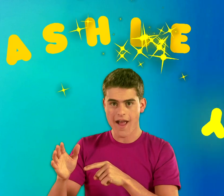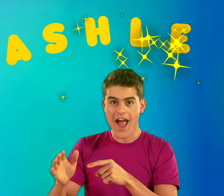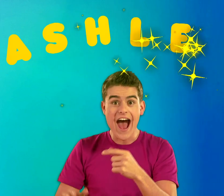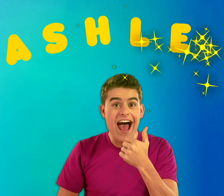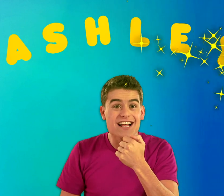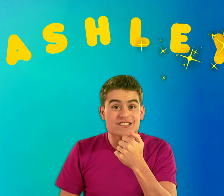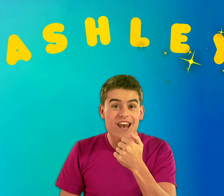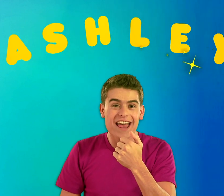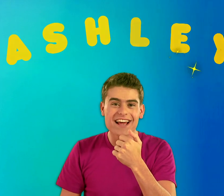Ashley